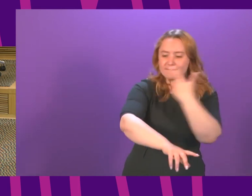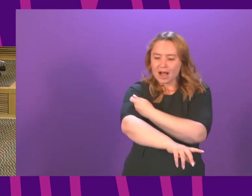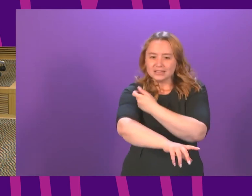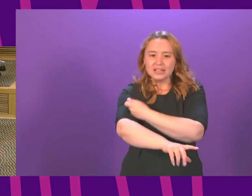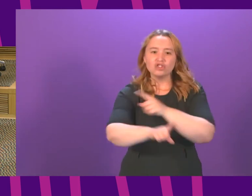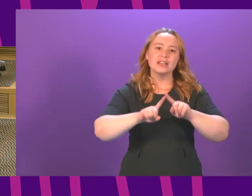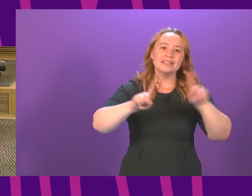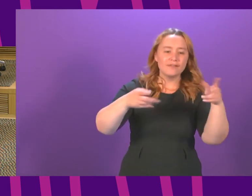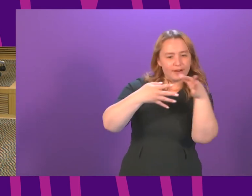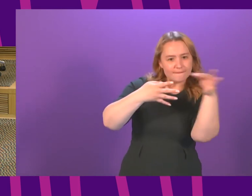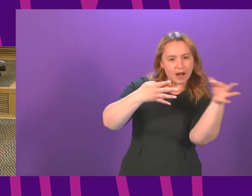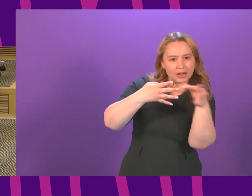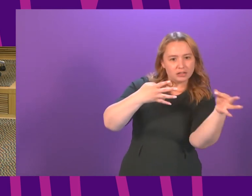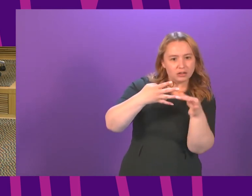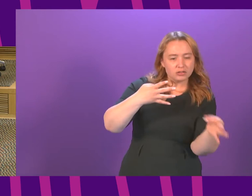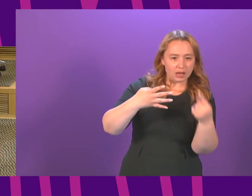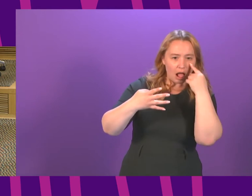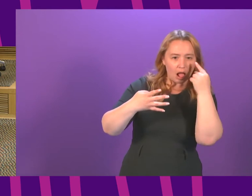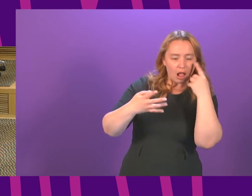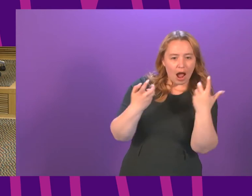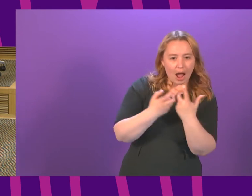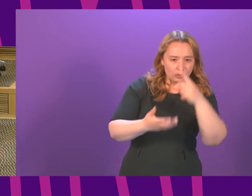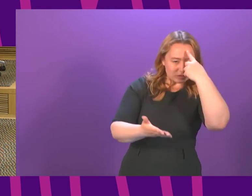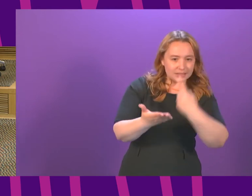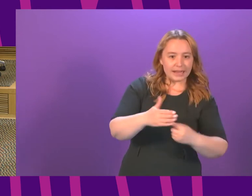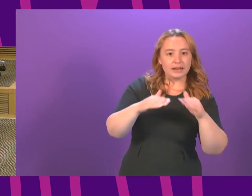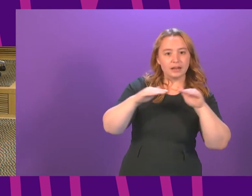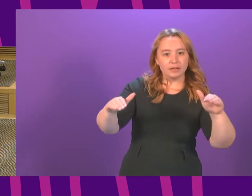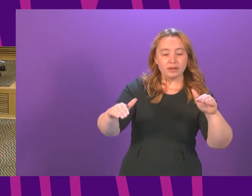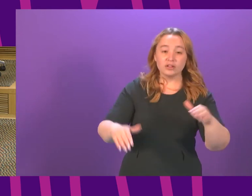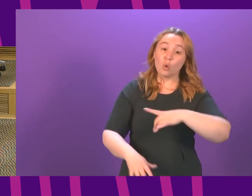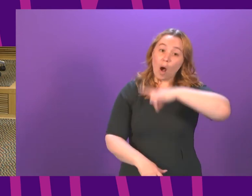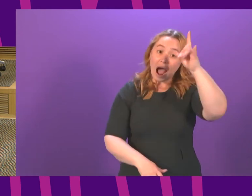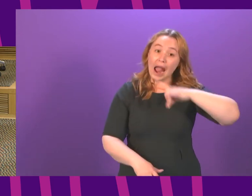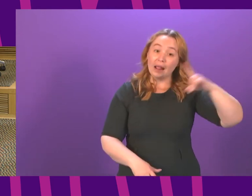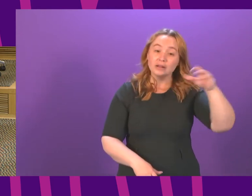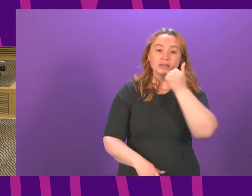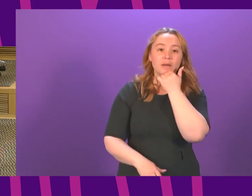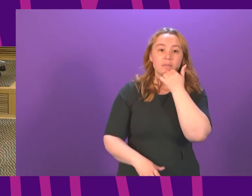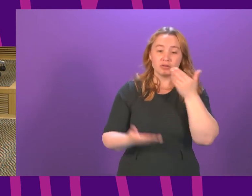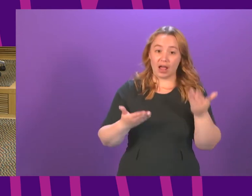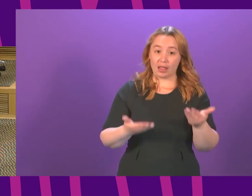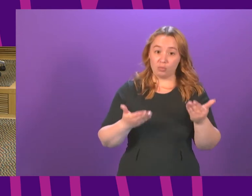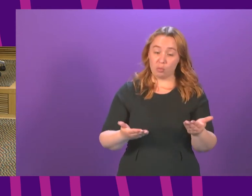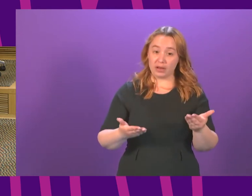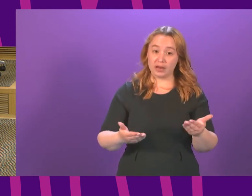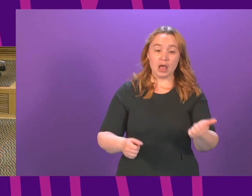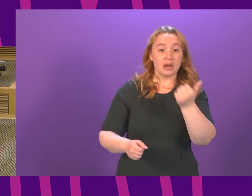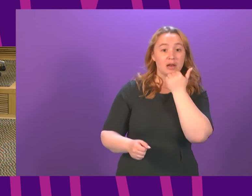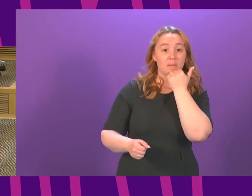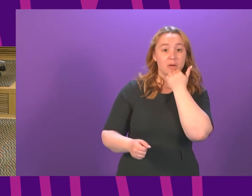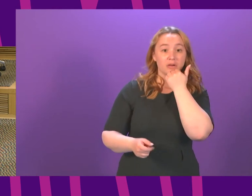example to illustrate that point in Highland you look at case numbers in Highland right now and they look as if they are going